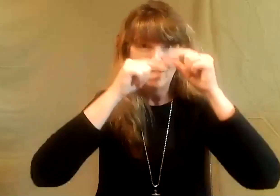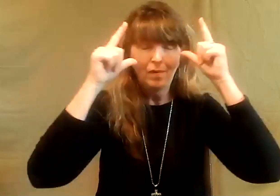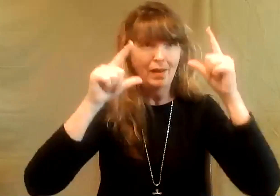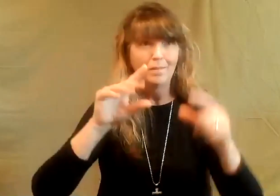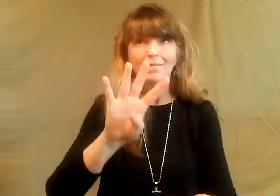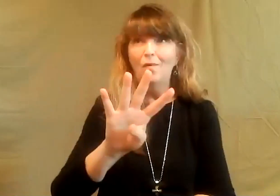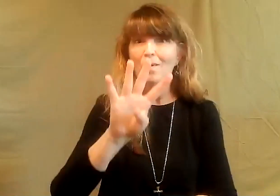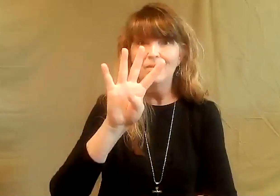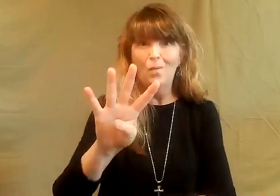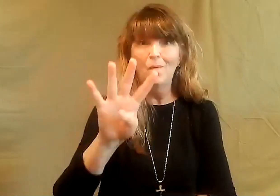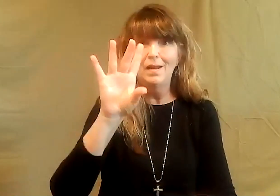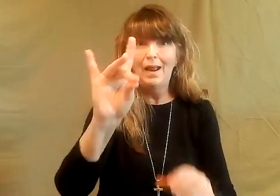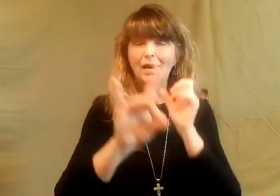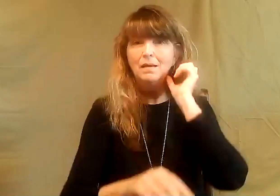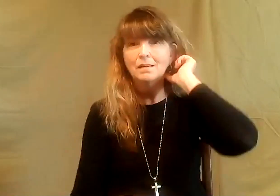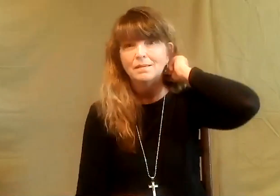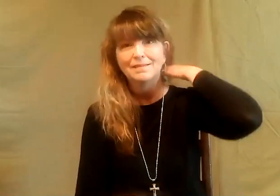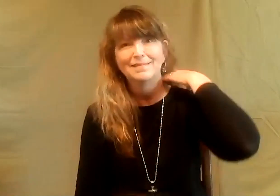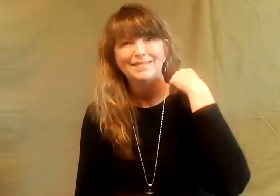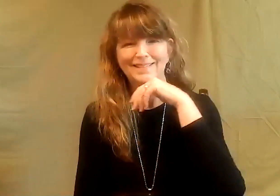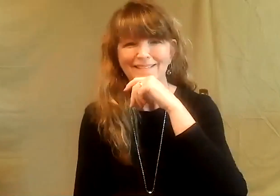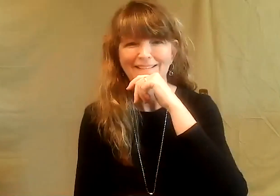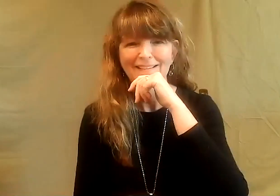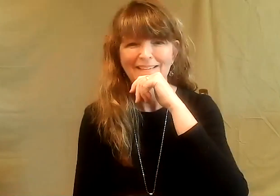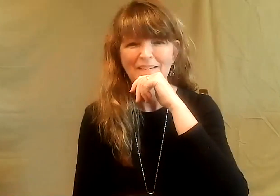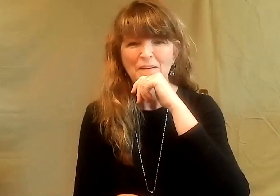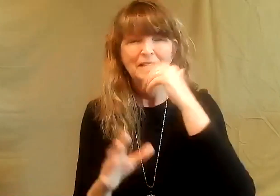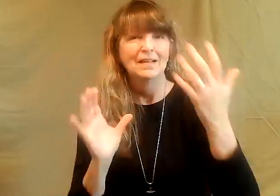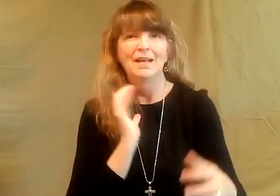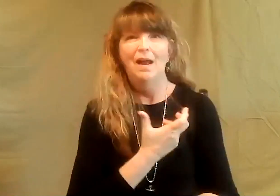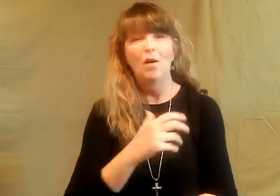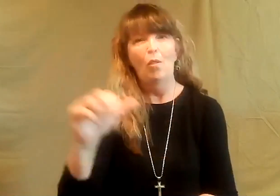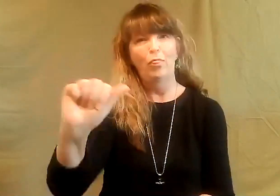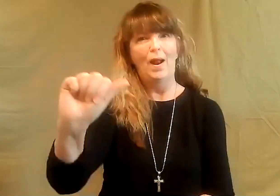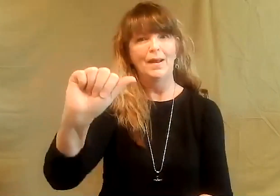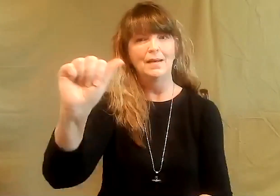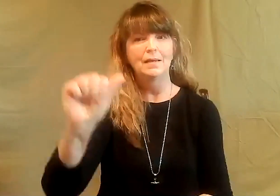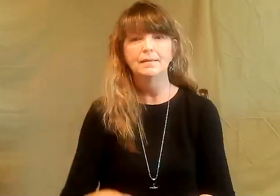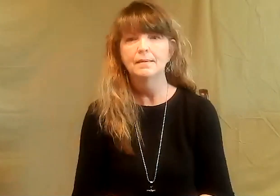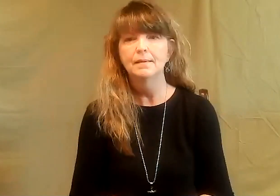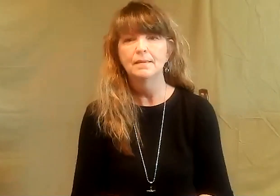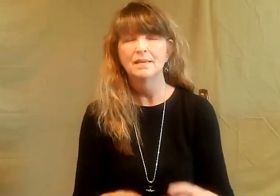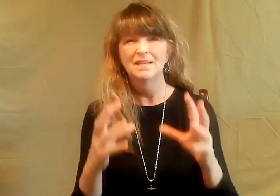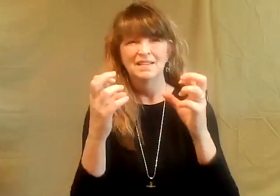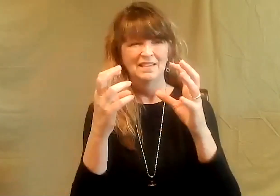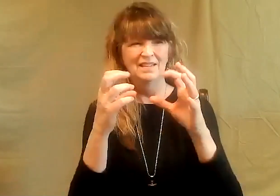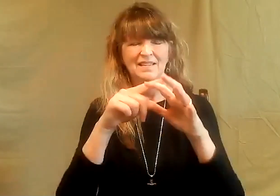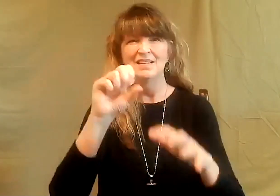night long and i wake up at like 4 48 in the morning you know some of us have